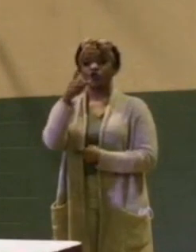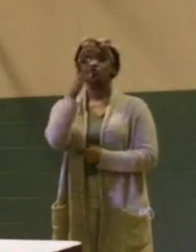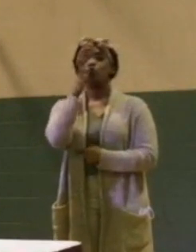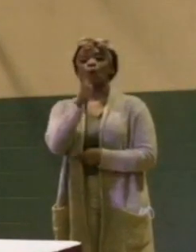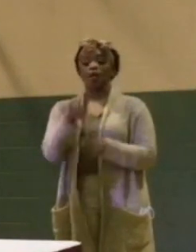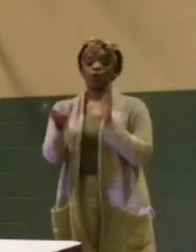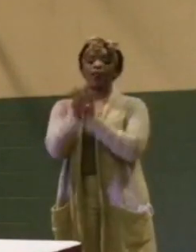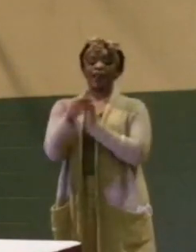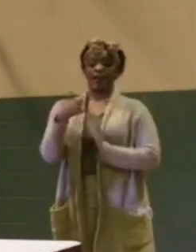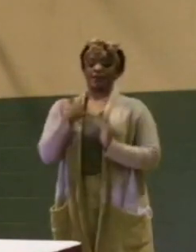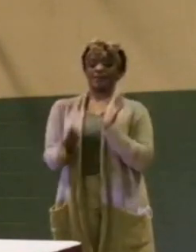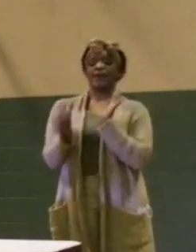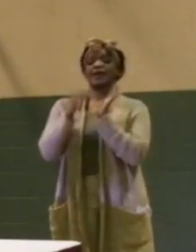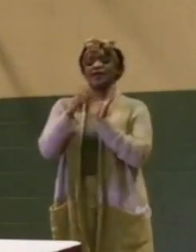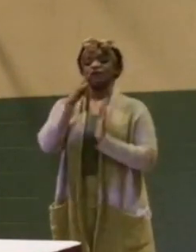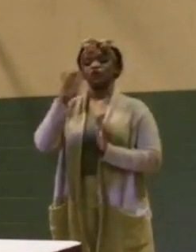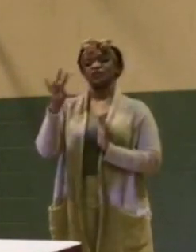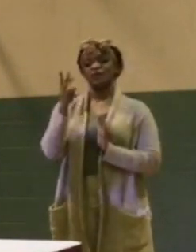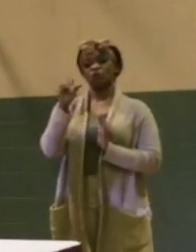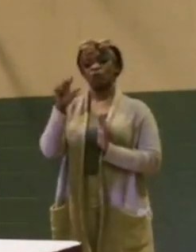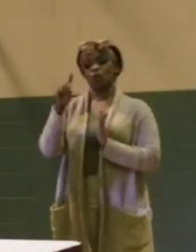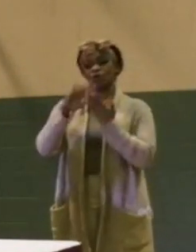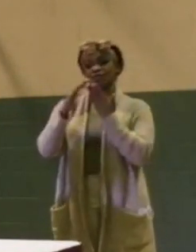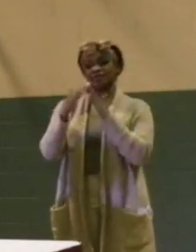-elect Monica Galloway for 7th Ward City Council.